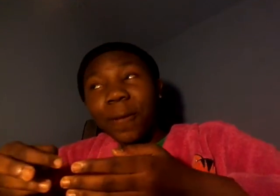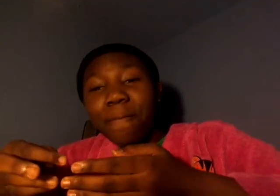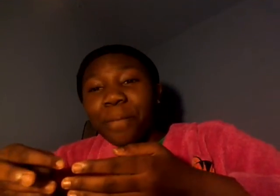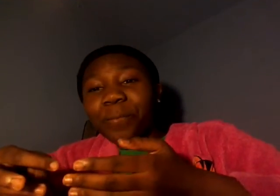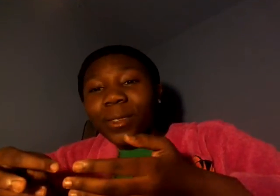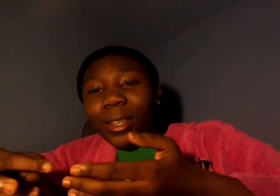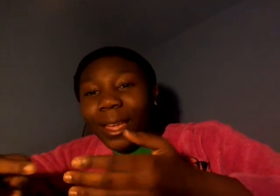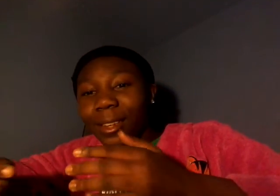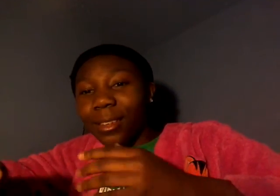outrageous like